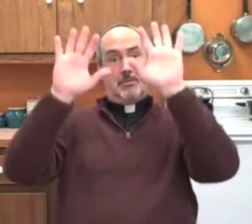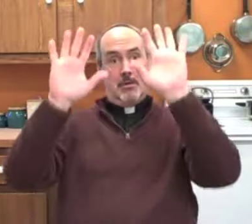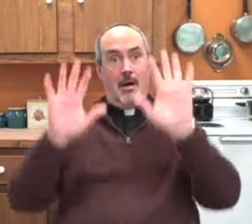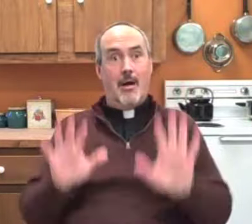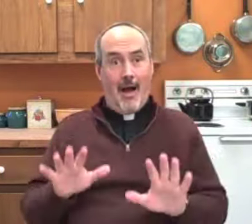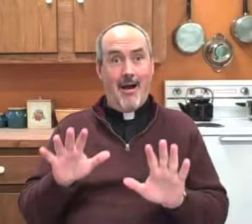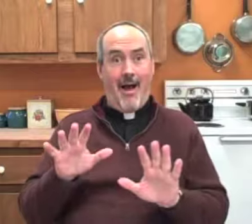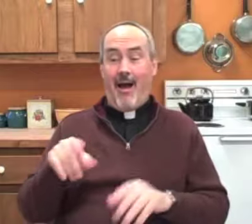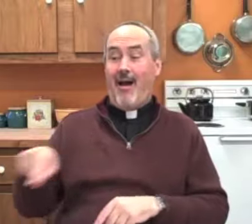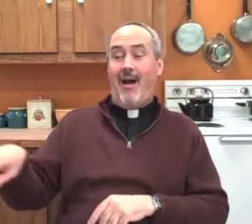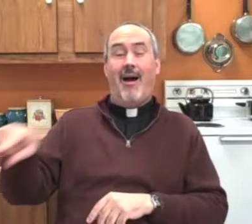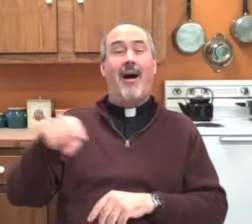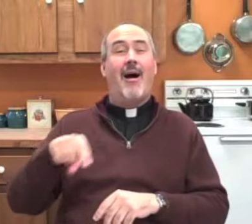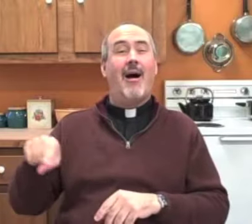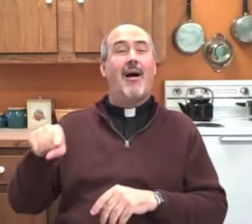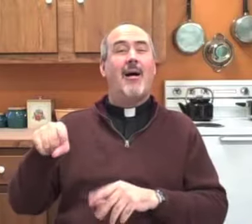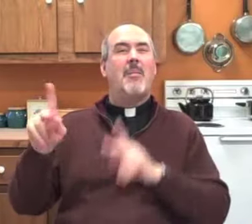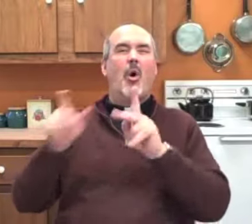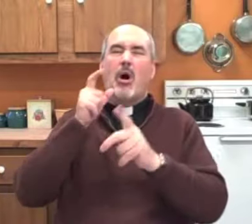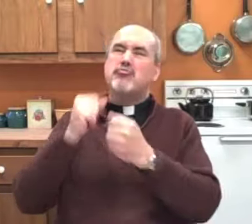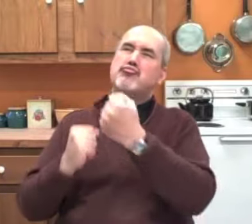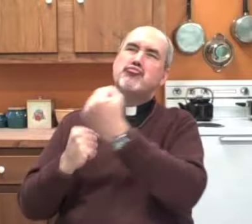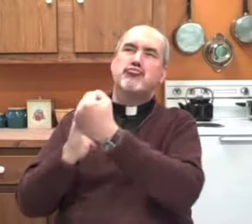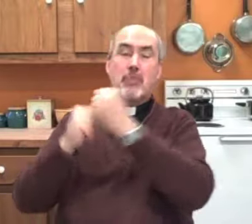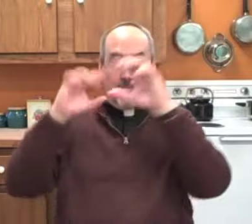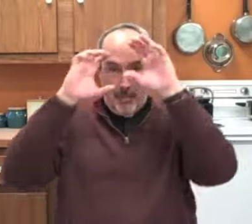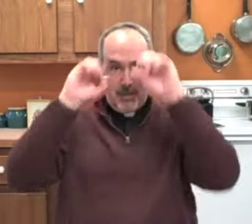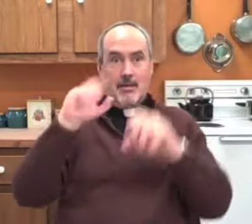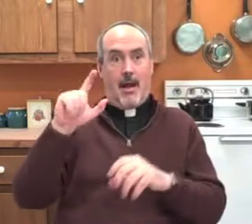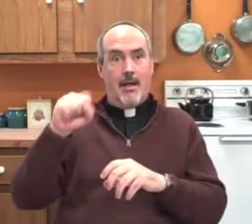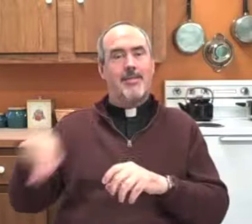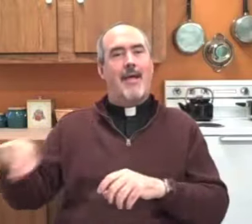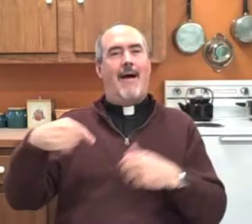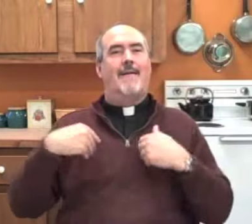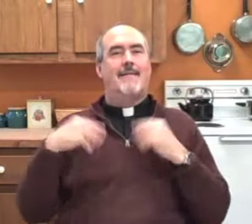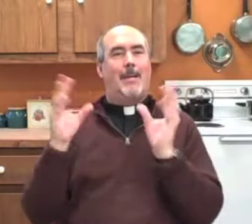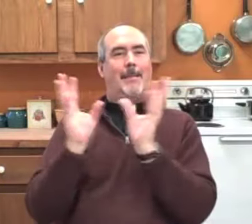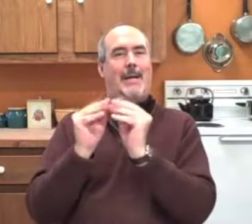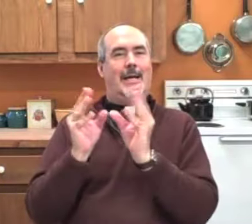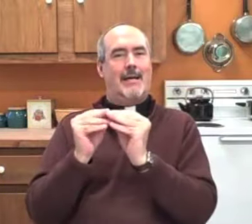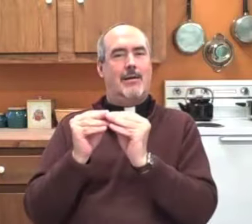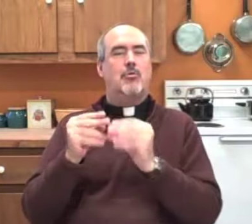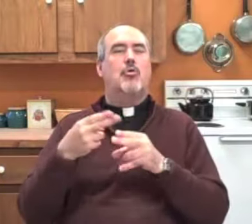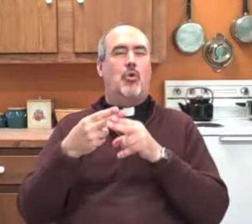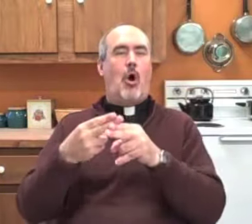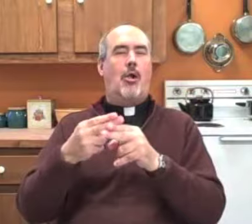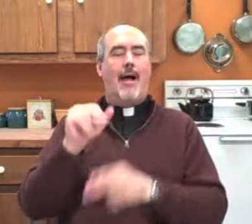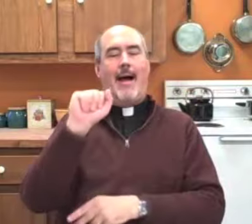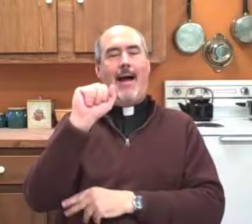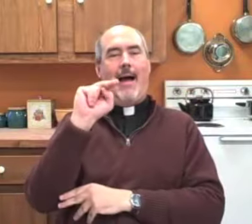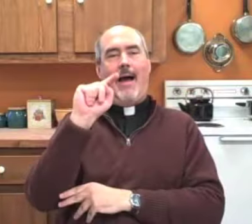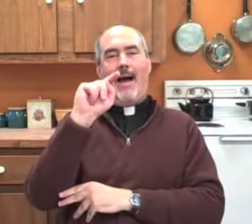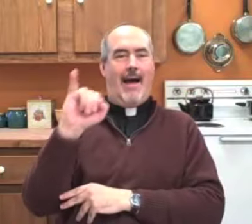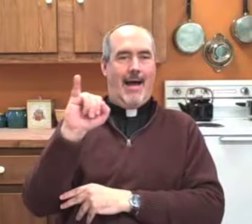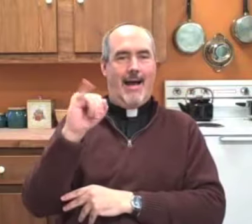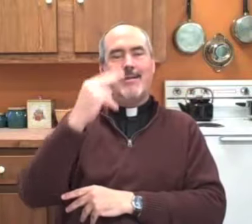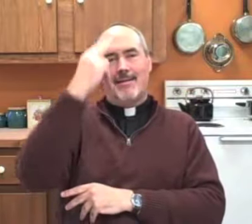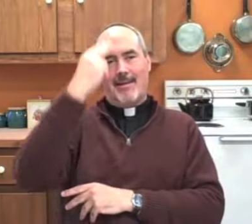Every Sunday in Maria's hometown, there were a group of supporters of the president that would hold a meeting called